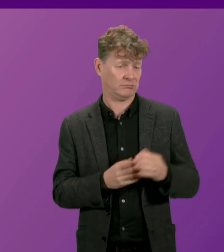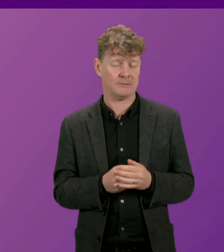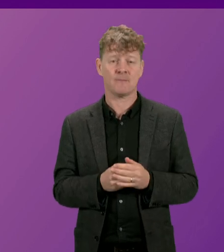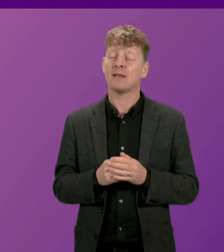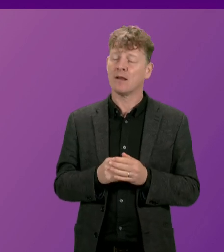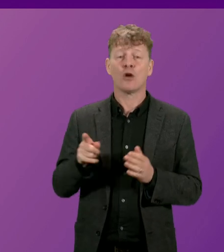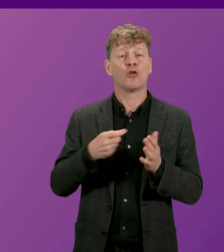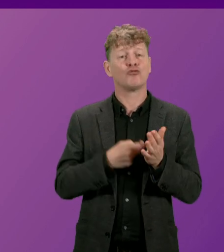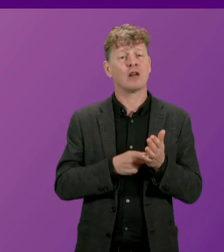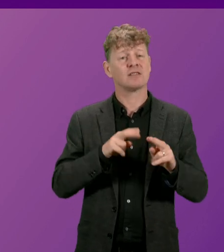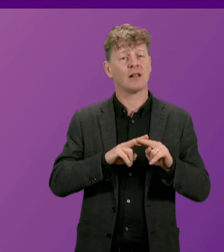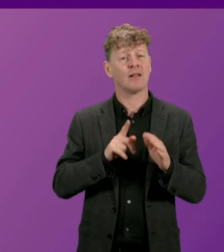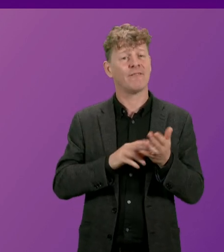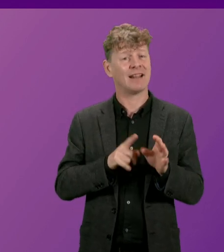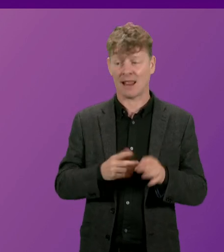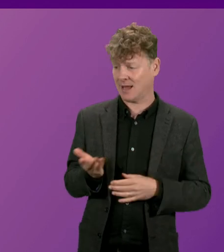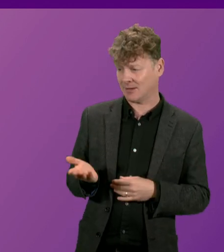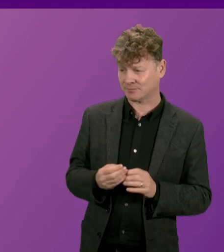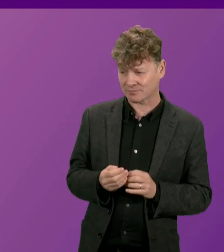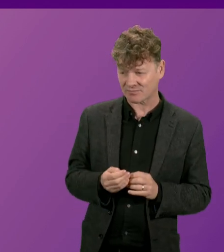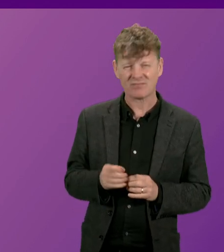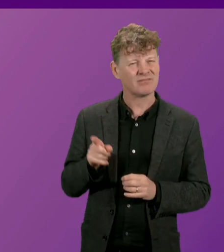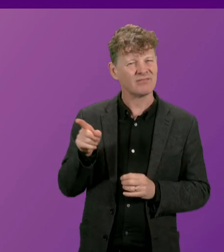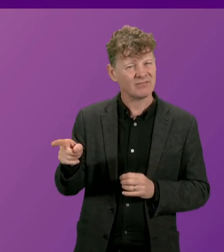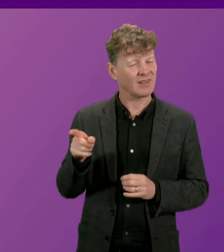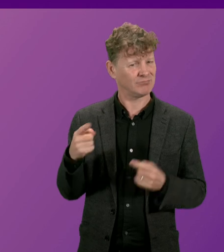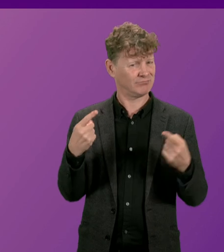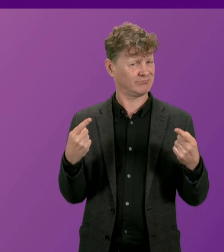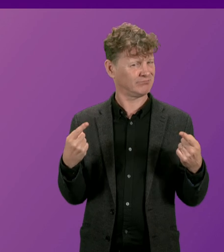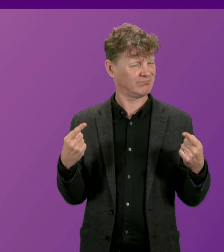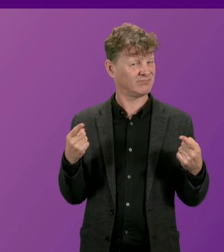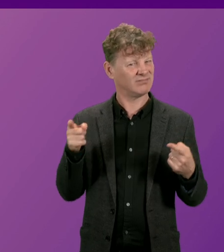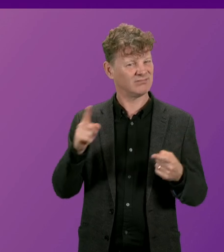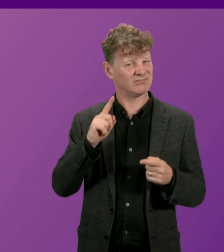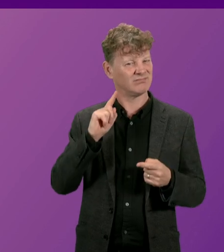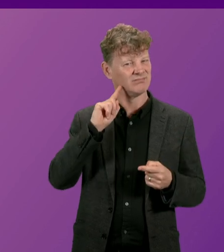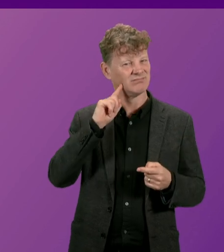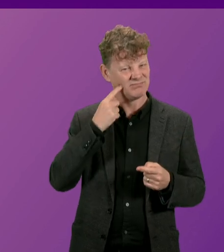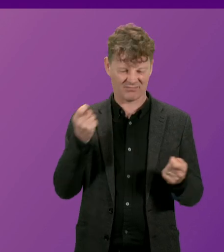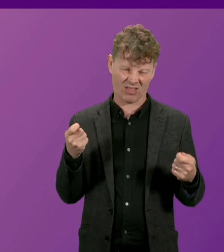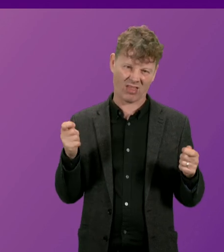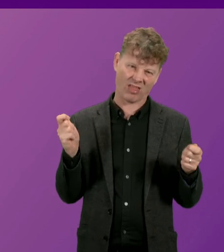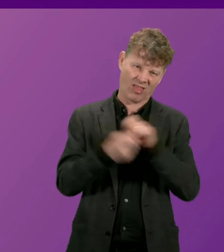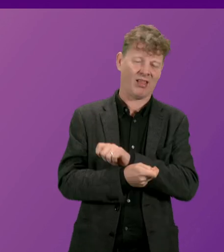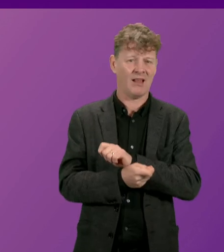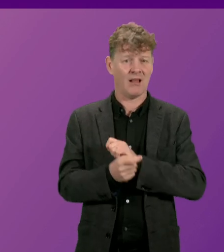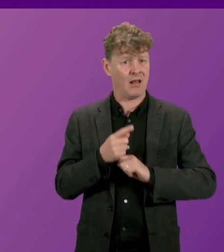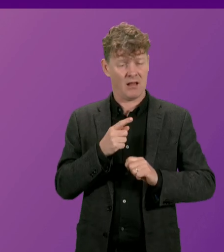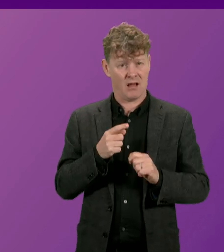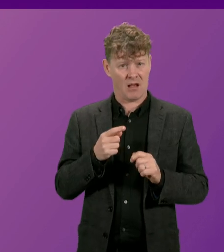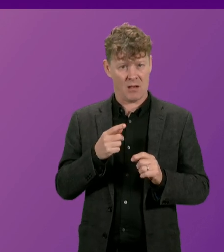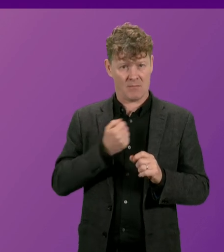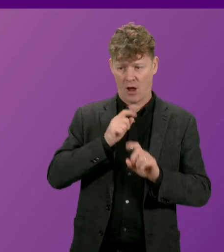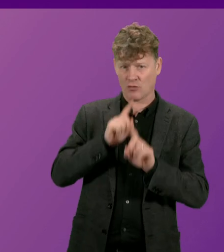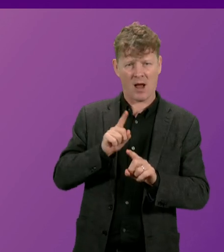Russell Finlay misconstrues the remarks that I am making. It is up to the Labour Party to defend their position.